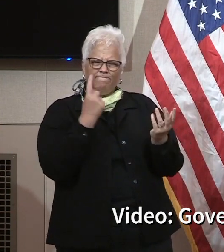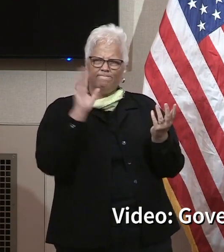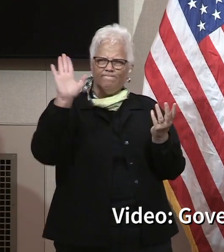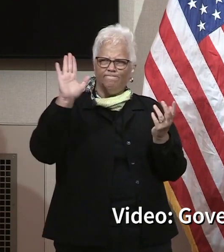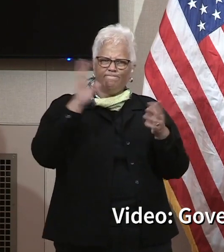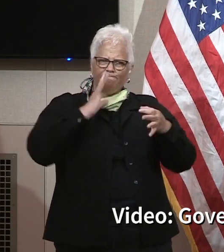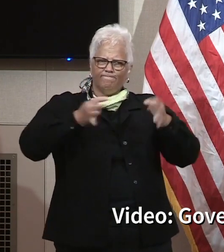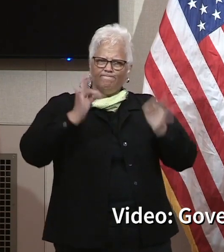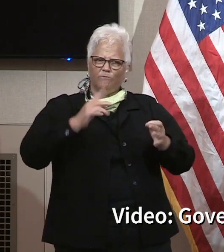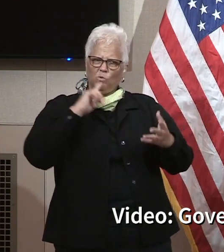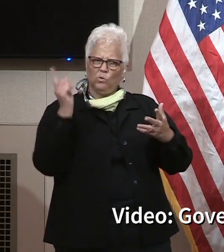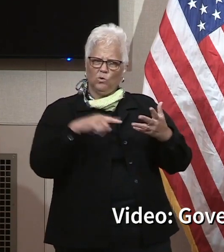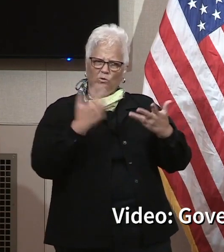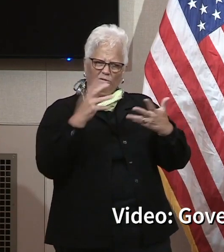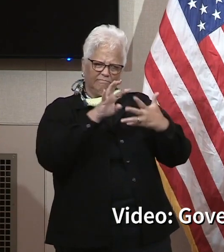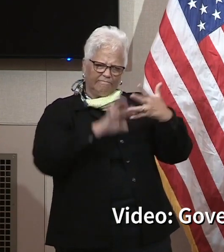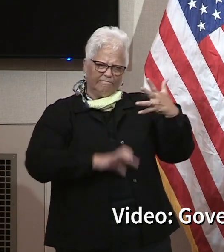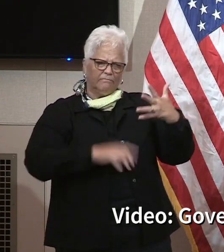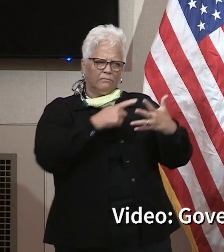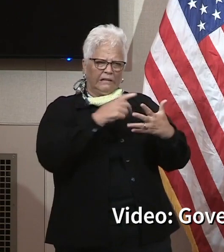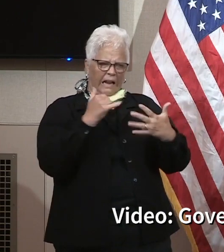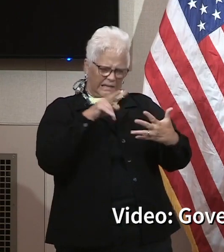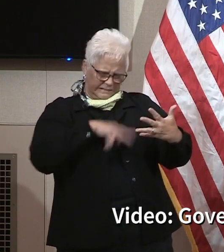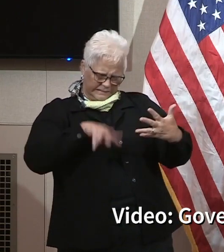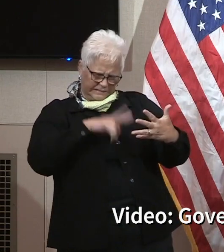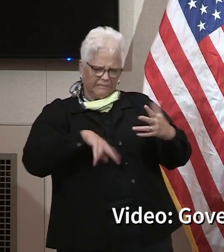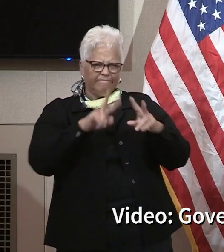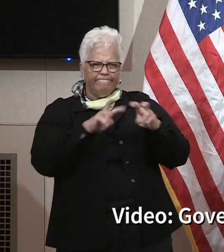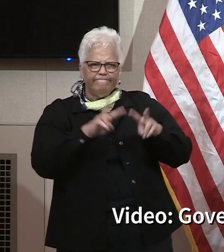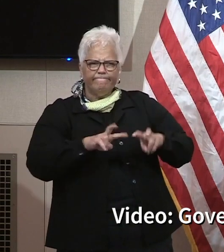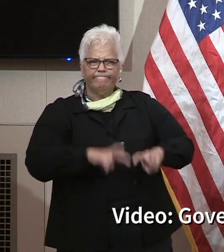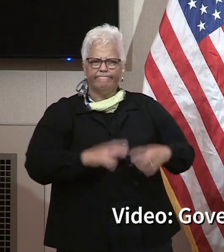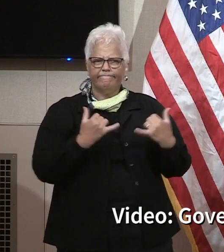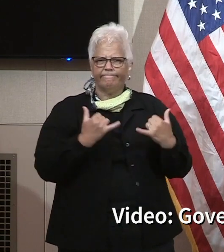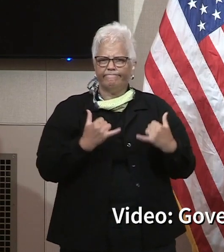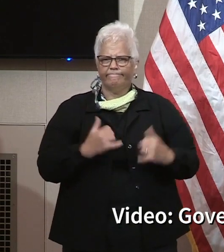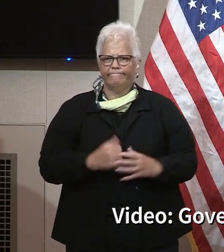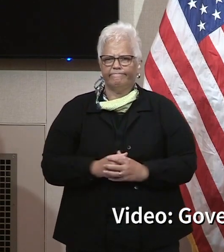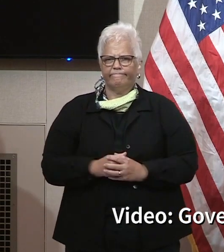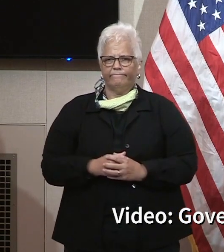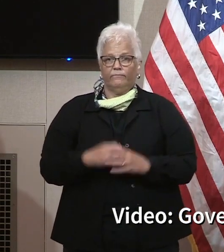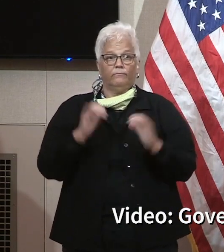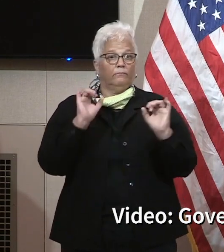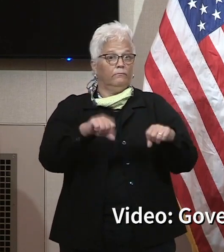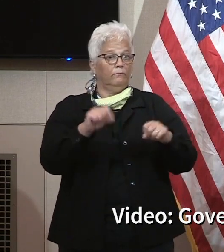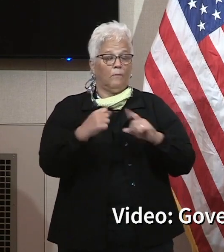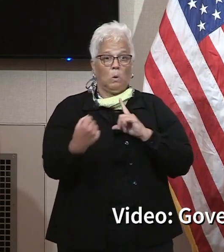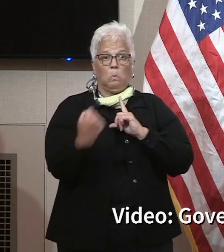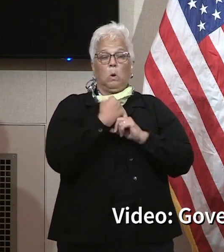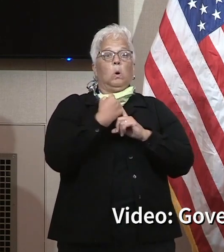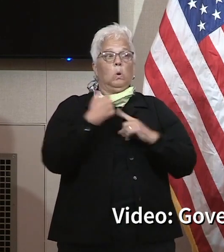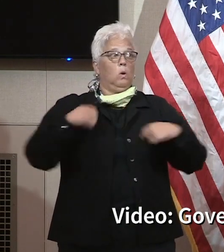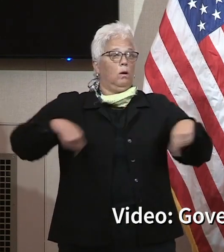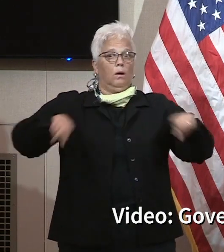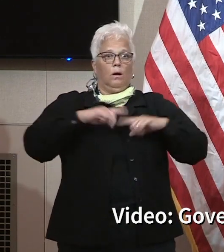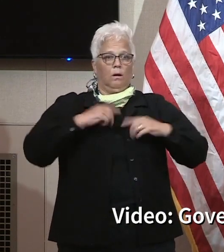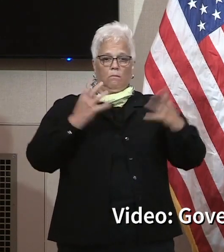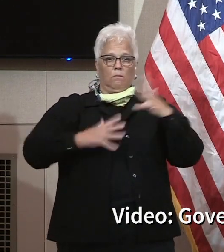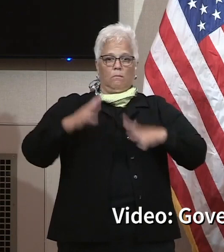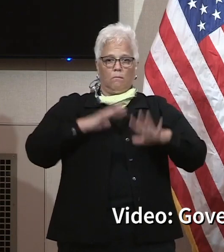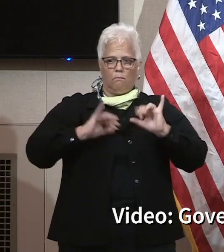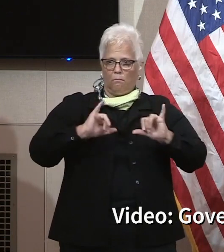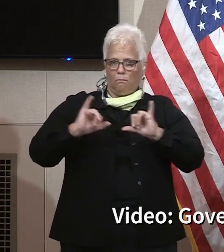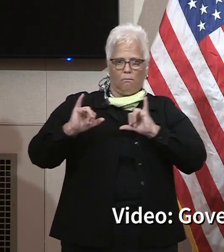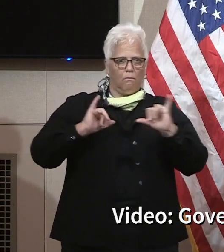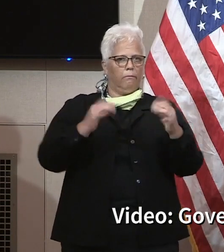an impact on Oklahomans. But it's also a pretty, pretty narrow opinion that could have other implement